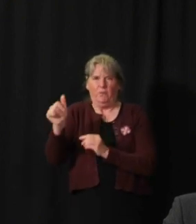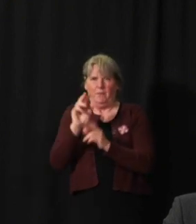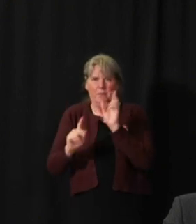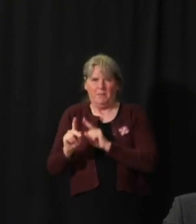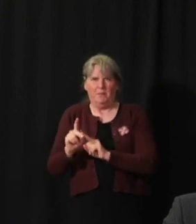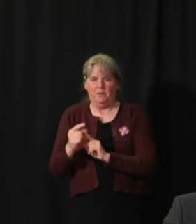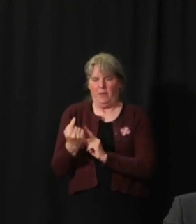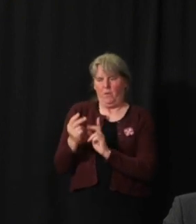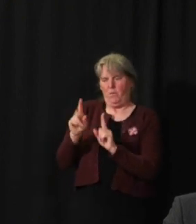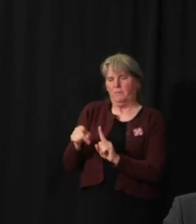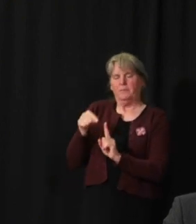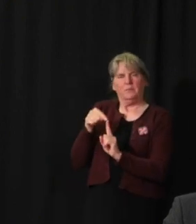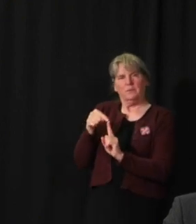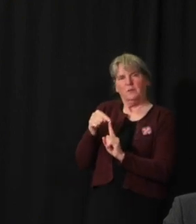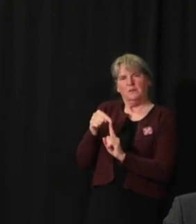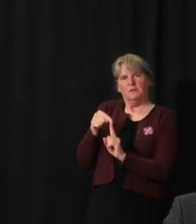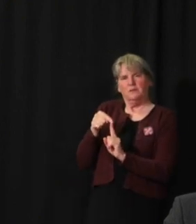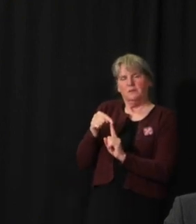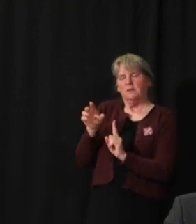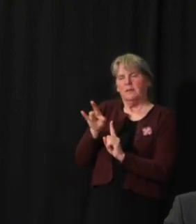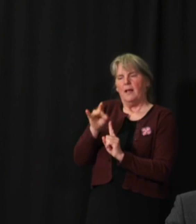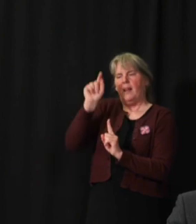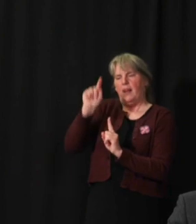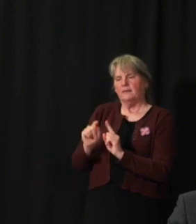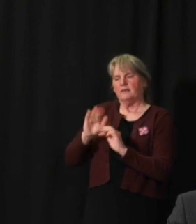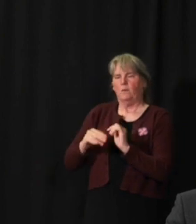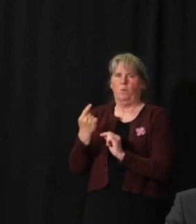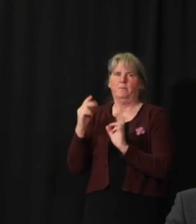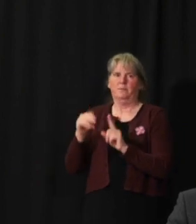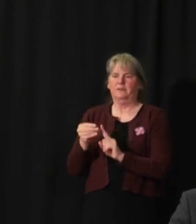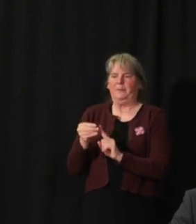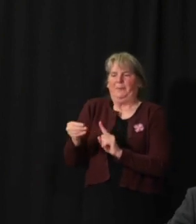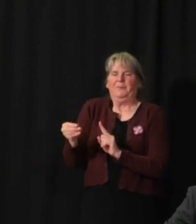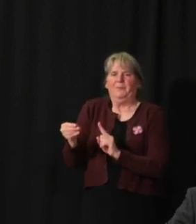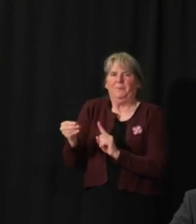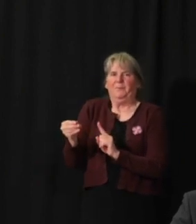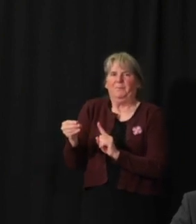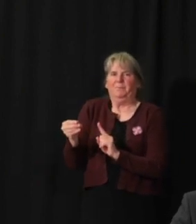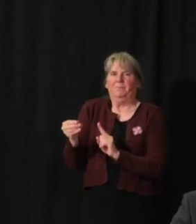person is able to infect less than one other person.